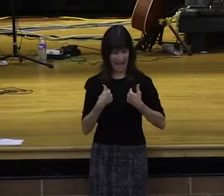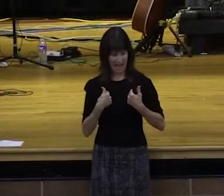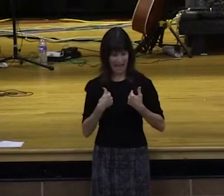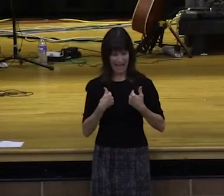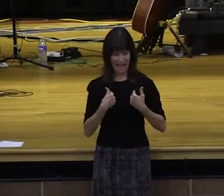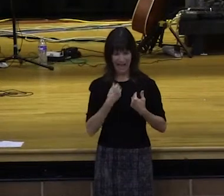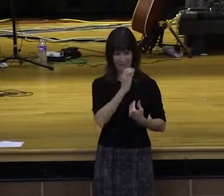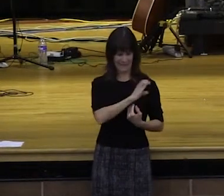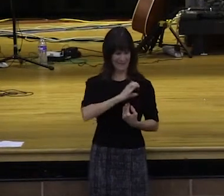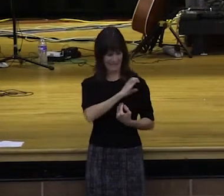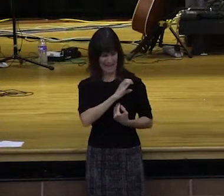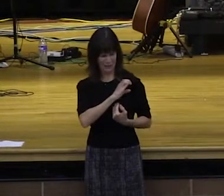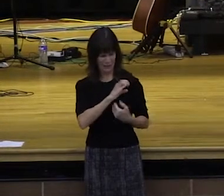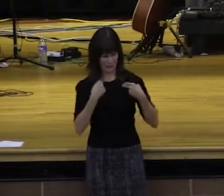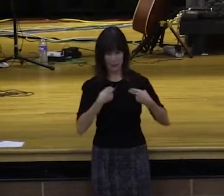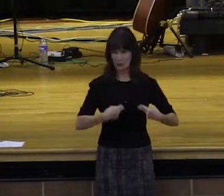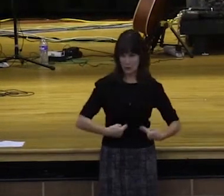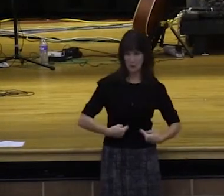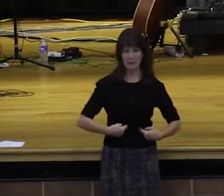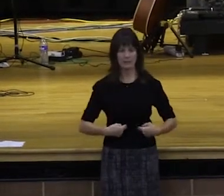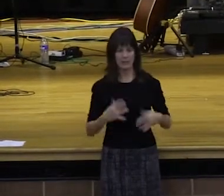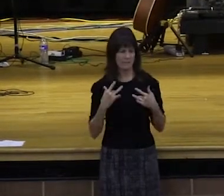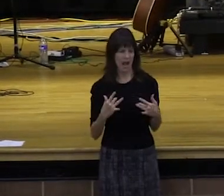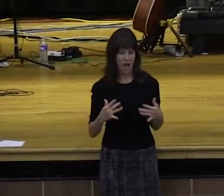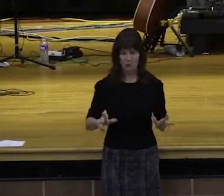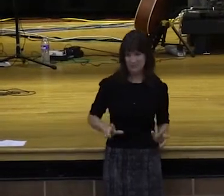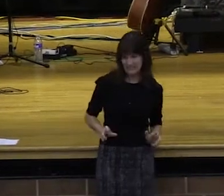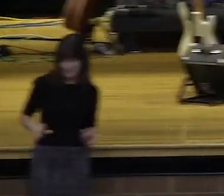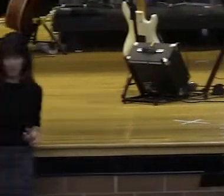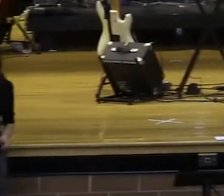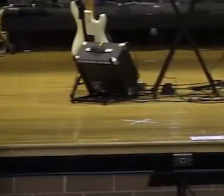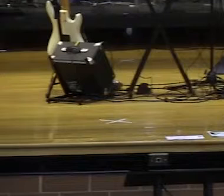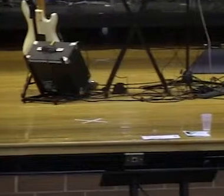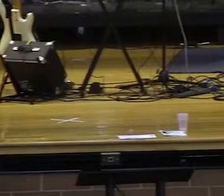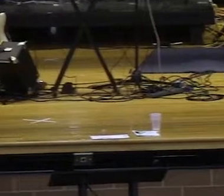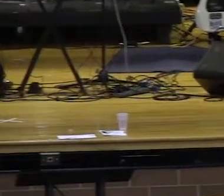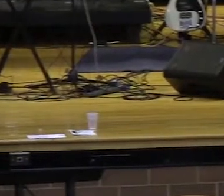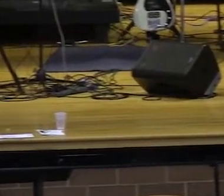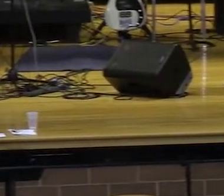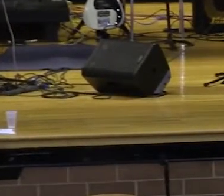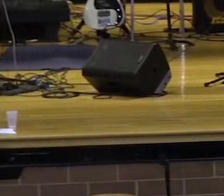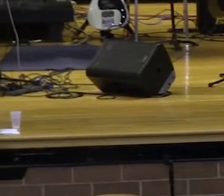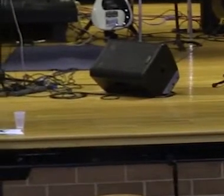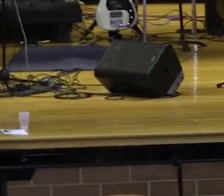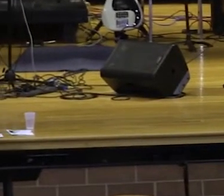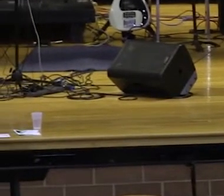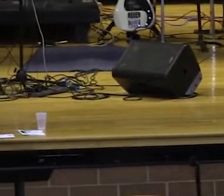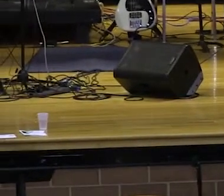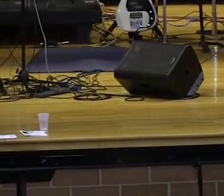God is, is who he is. Somebody say amen. It doesn't matter how you feel about God or see about God. God's nature is eternal.